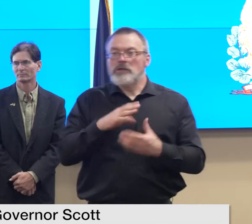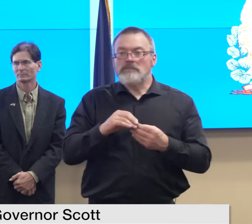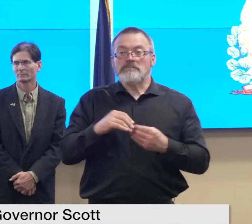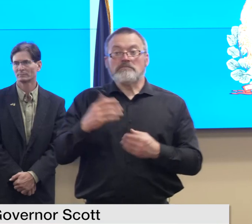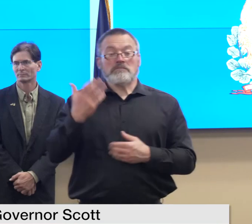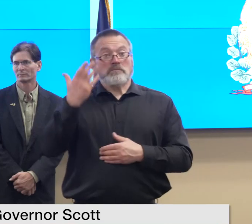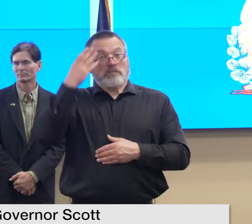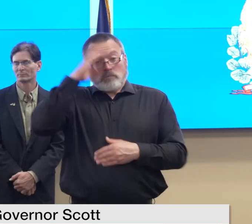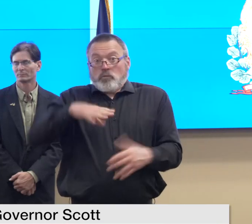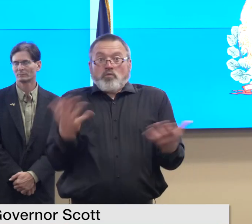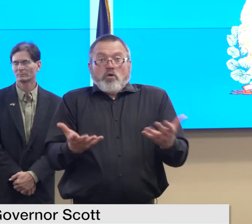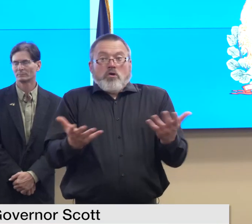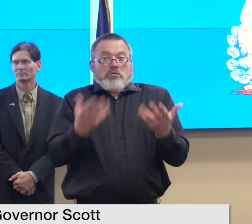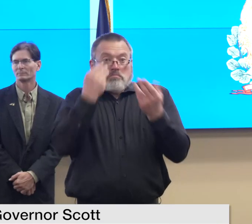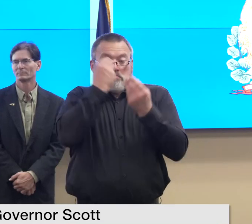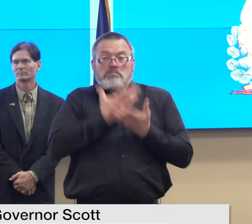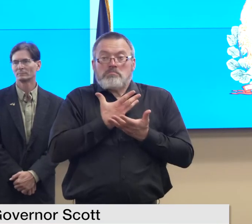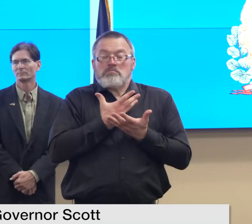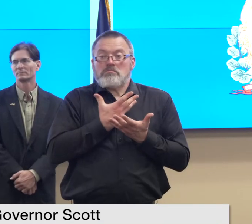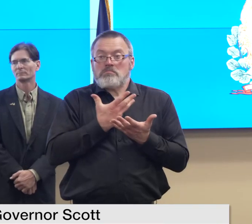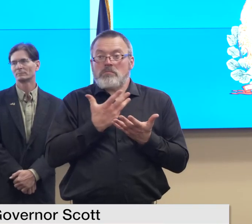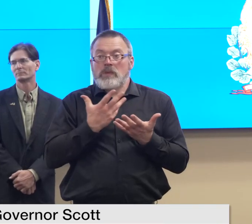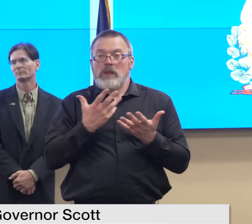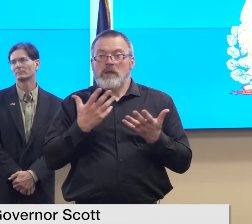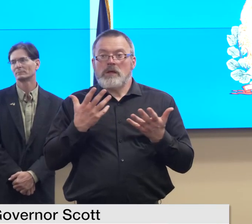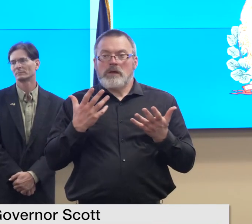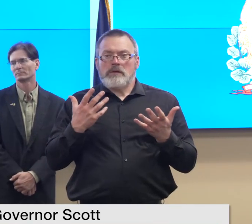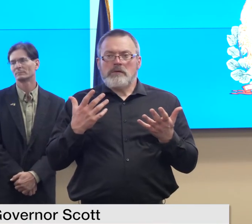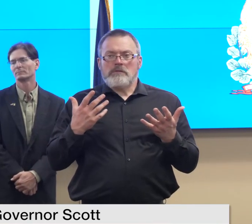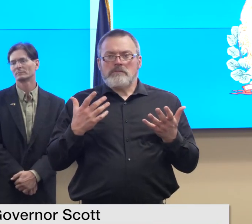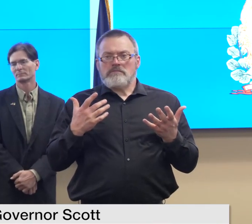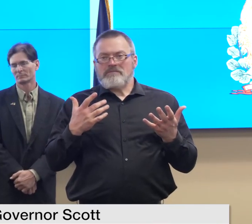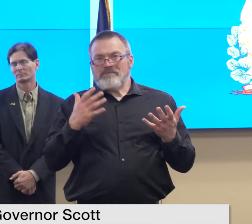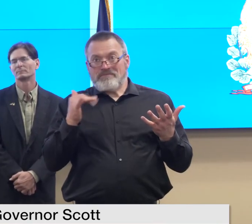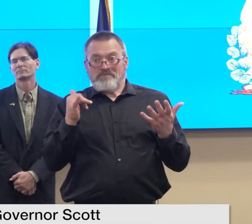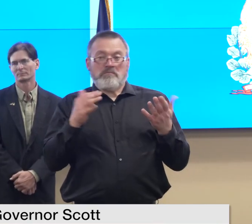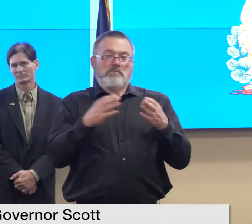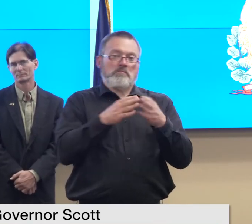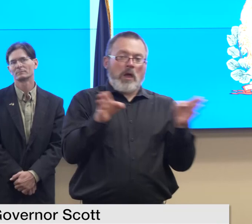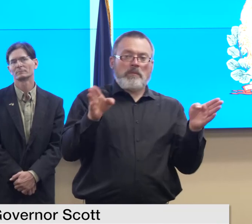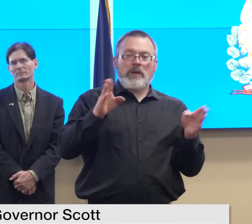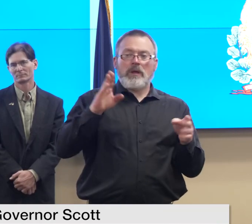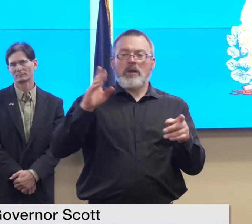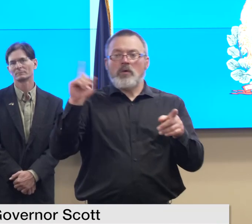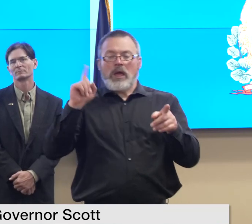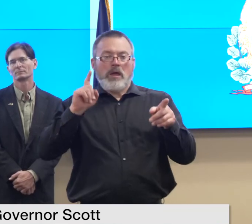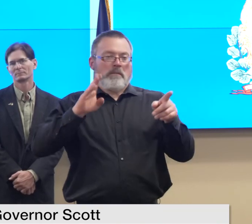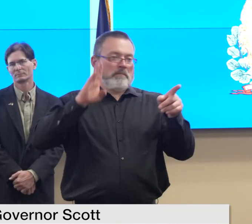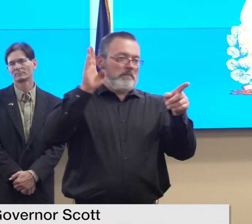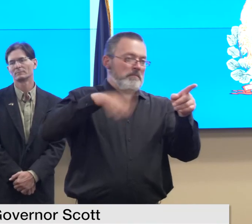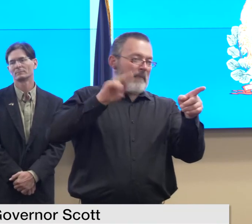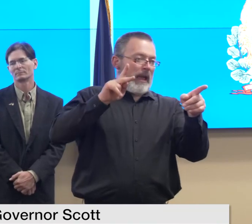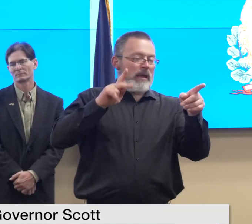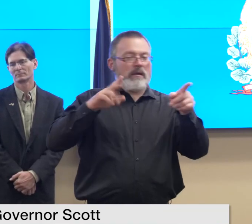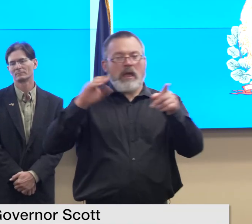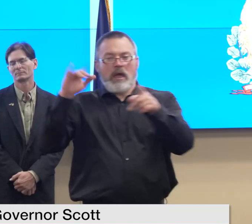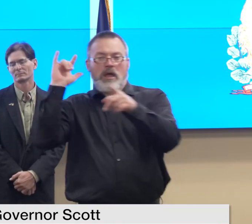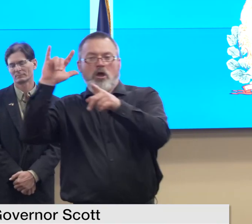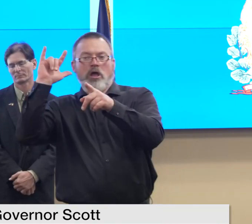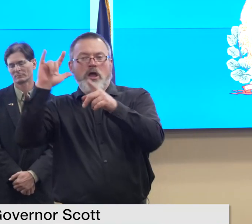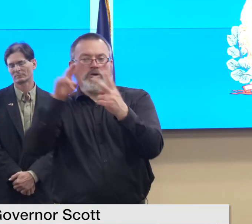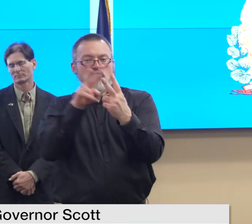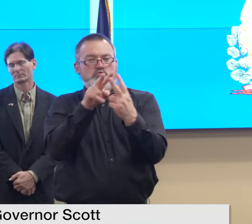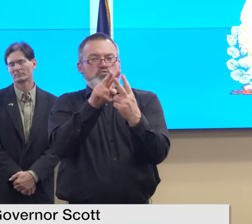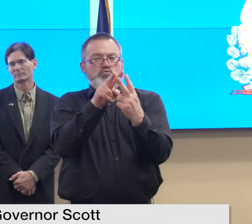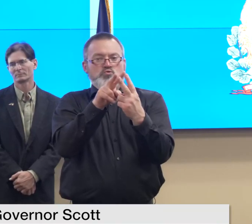and actually this is largely public information is that banks and airlines were heavily impacted in terms of what's happening